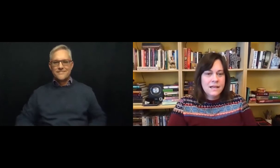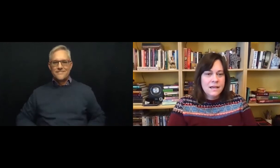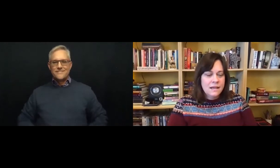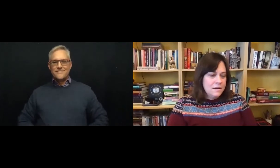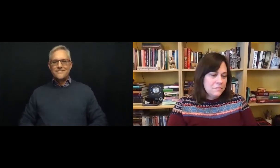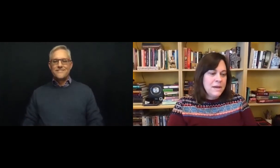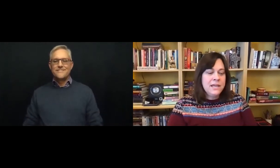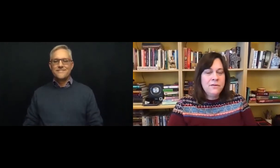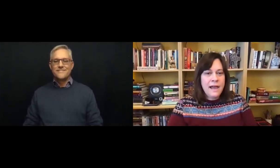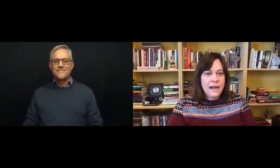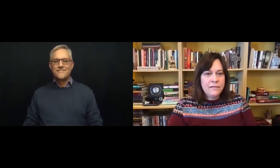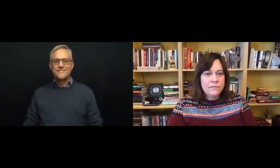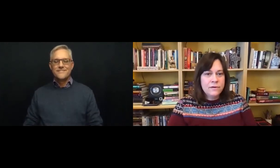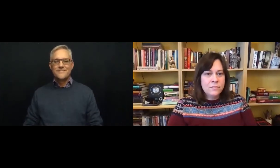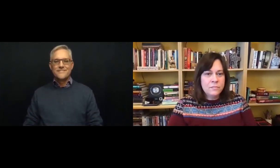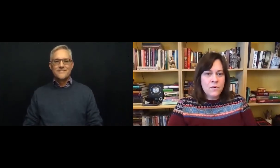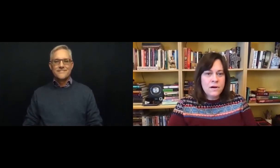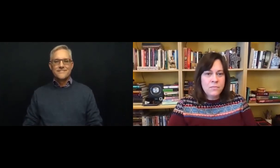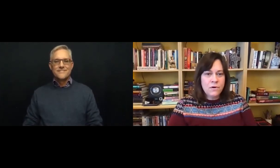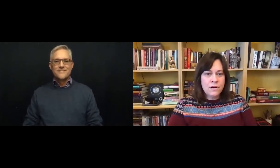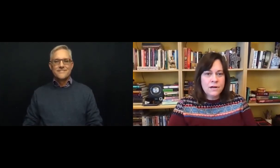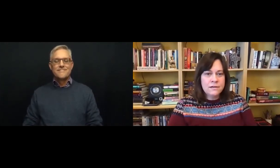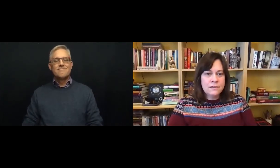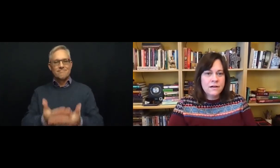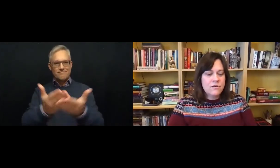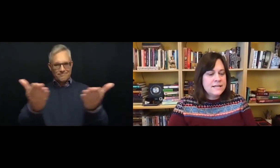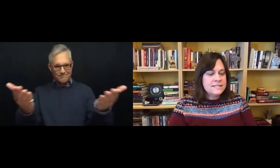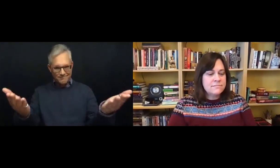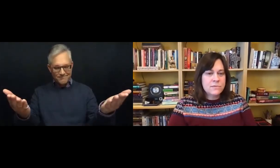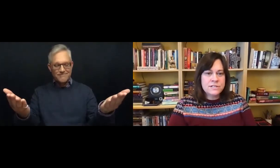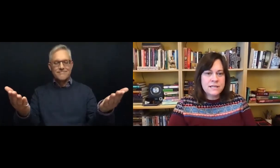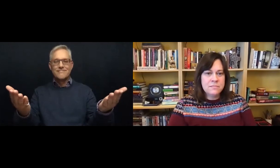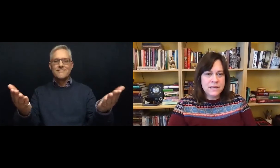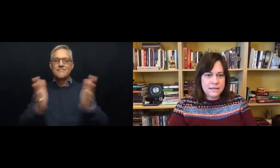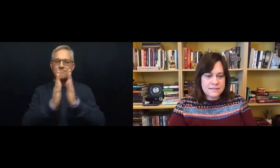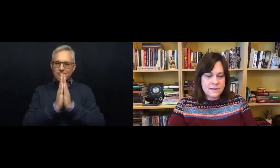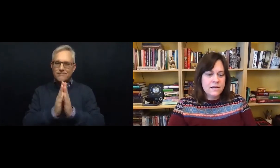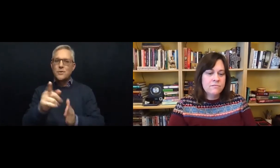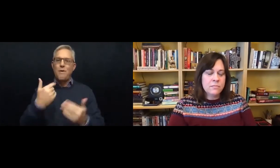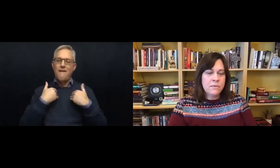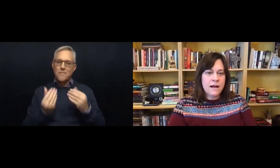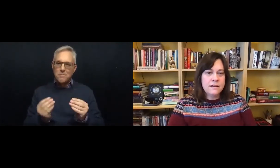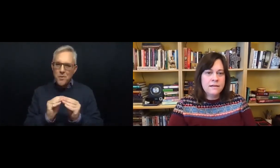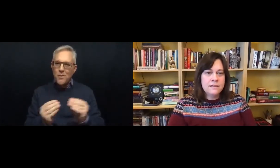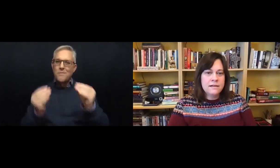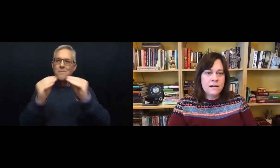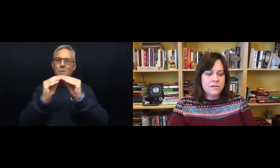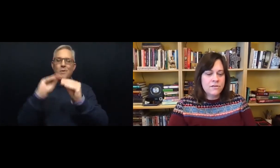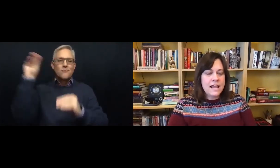May you have more and more grace, mercy and peace from God, our Creator